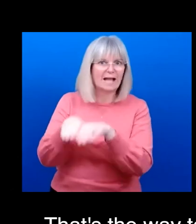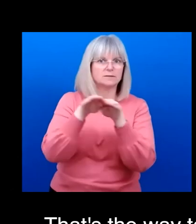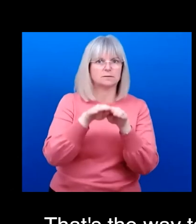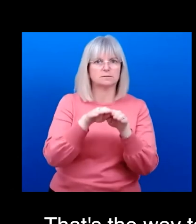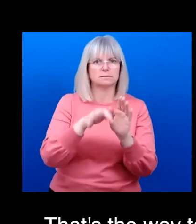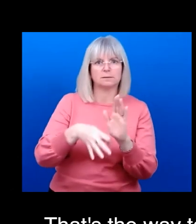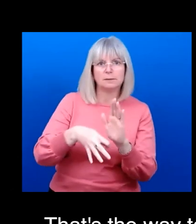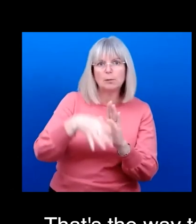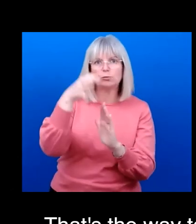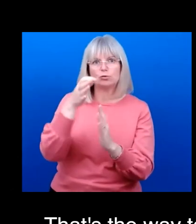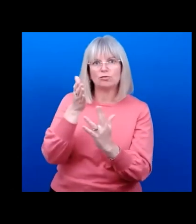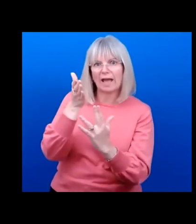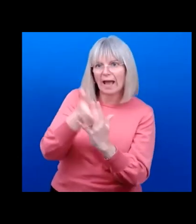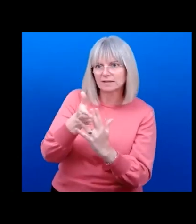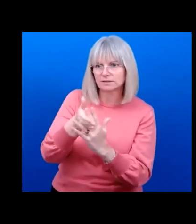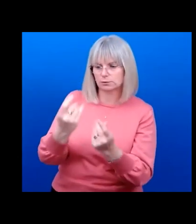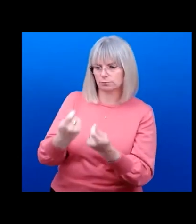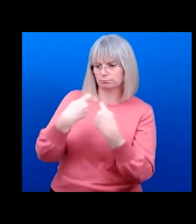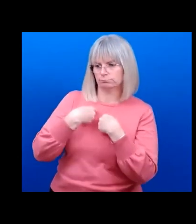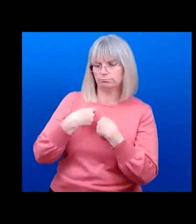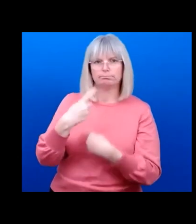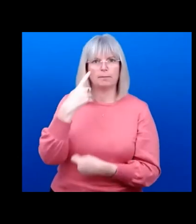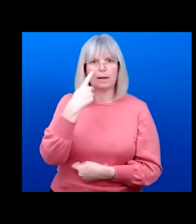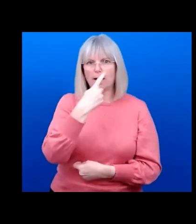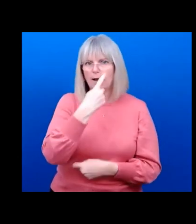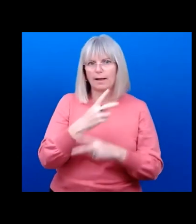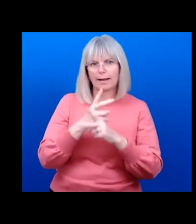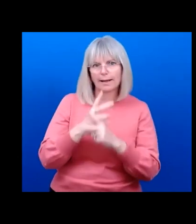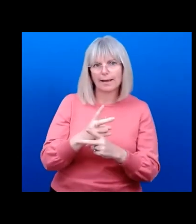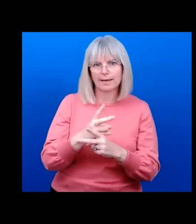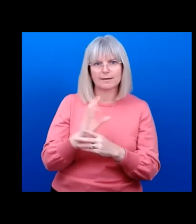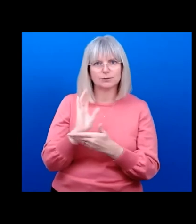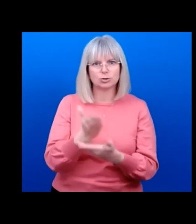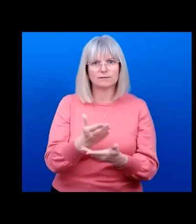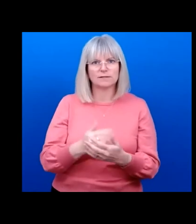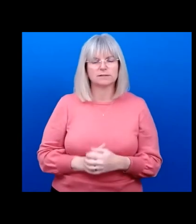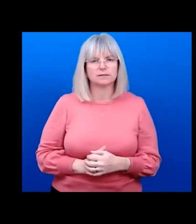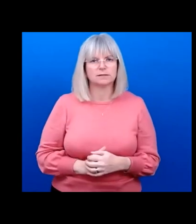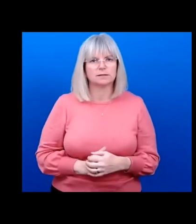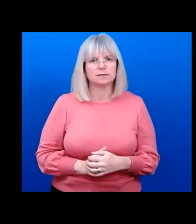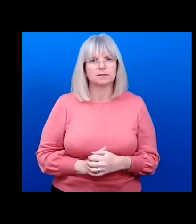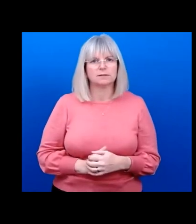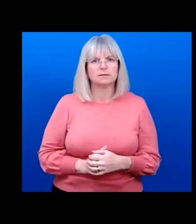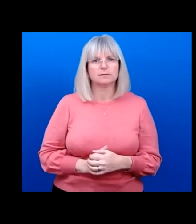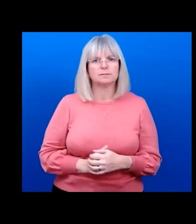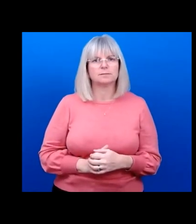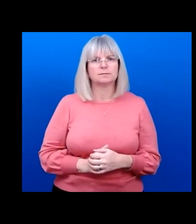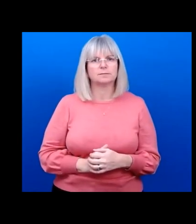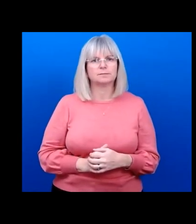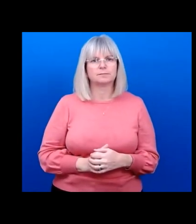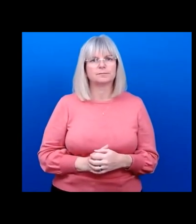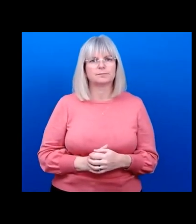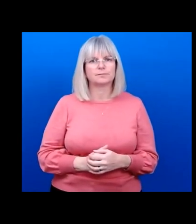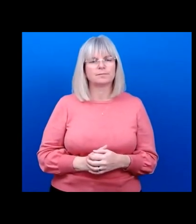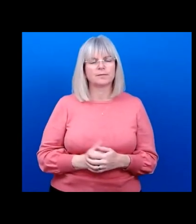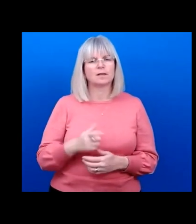eye care services. Alakos And it was extremely encouraging,